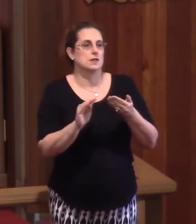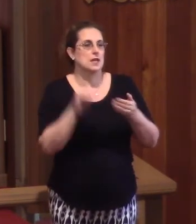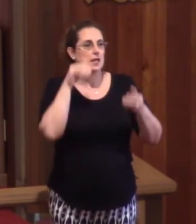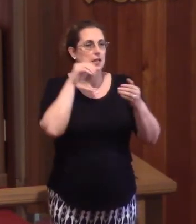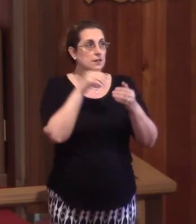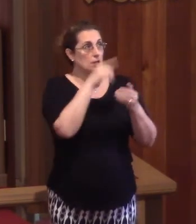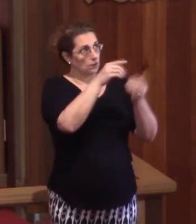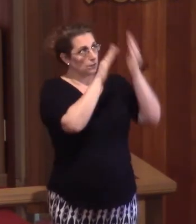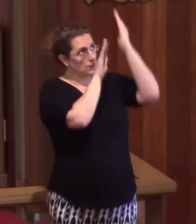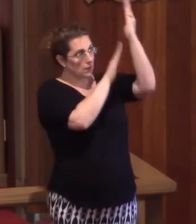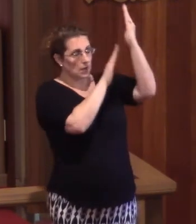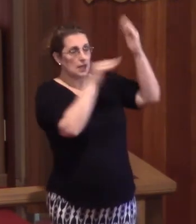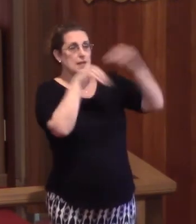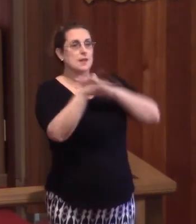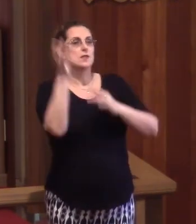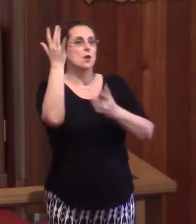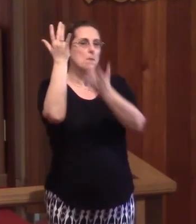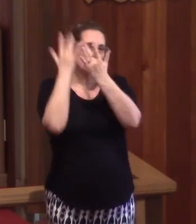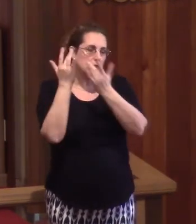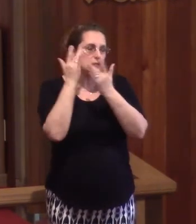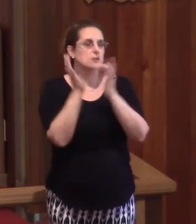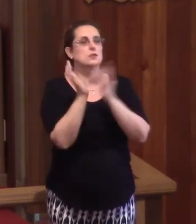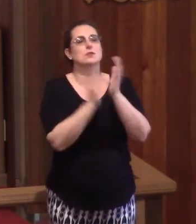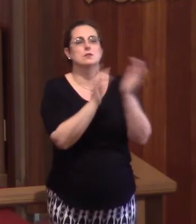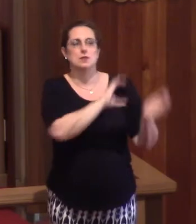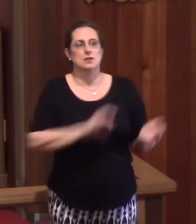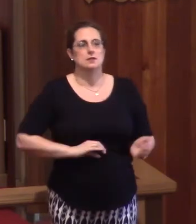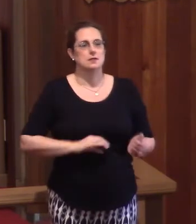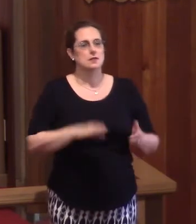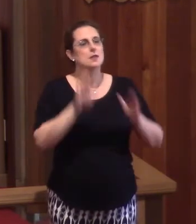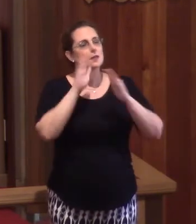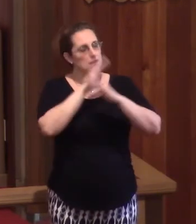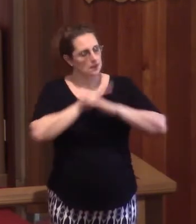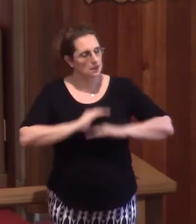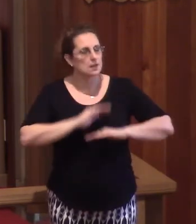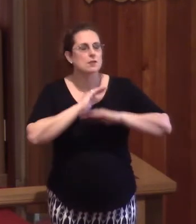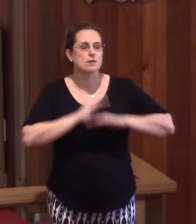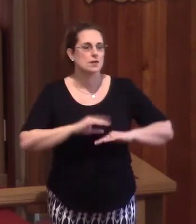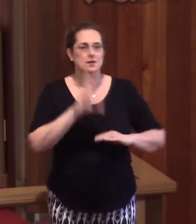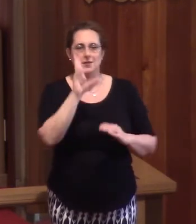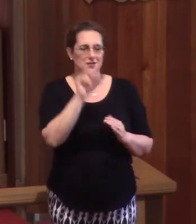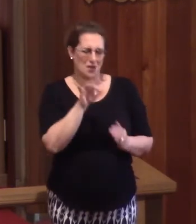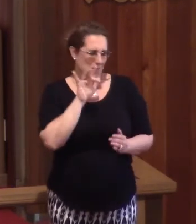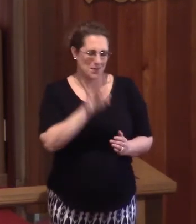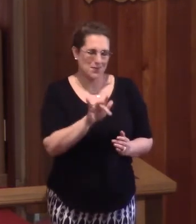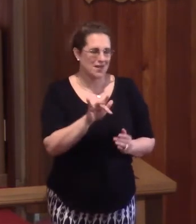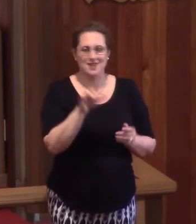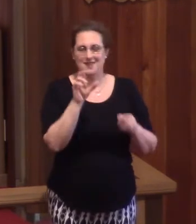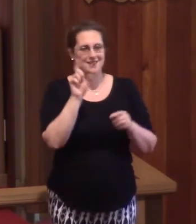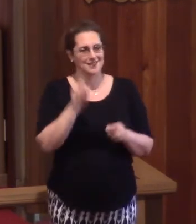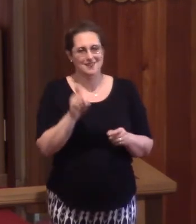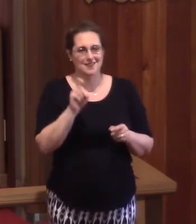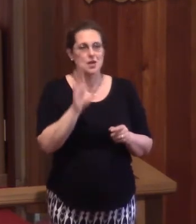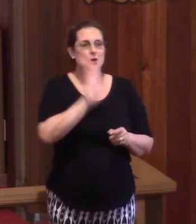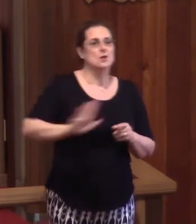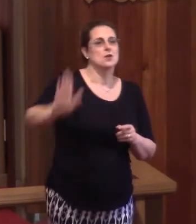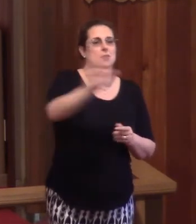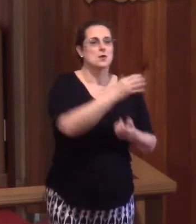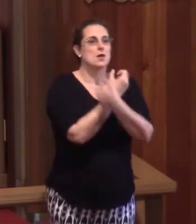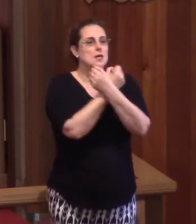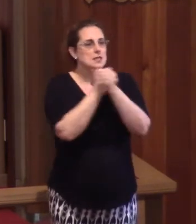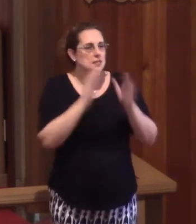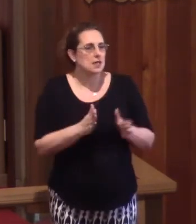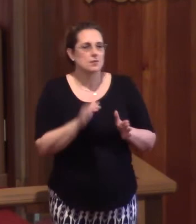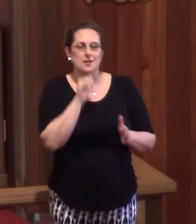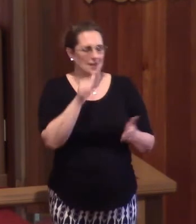Jesus Christ our Lord. So take heart, my friends. No reset button needed. For your Savior makes no